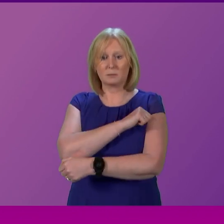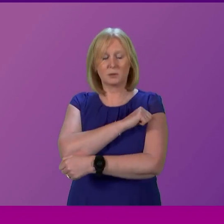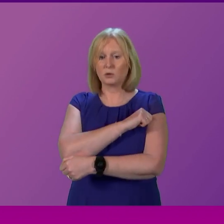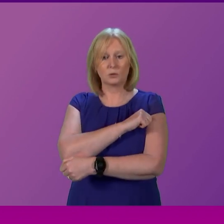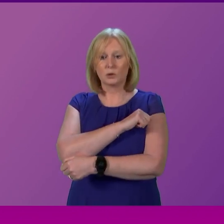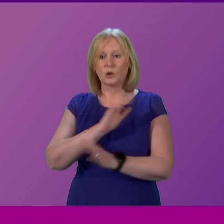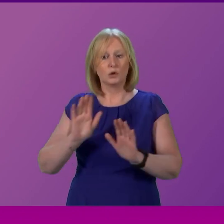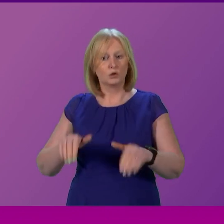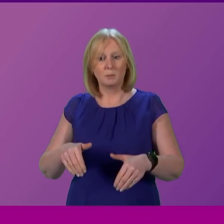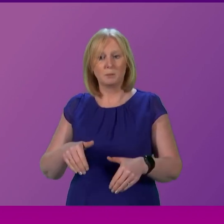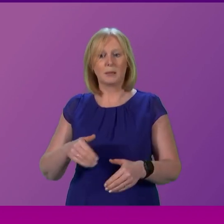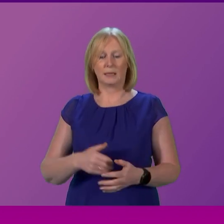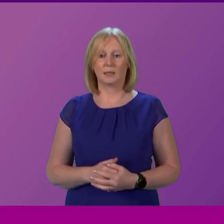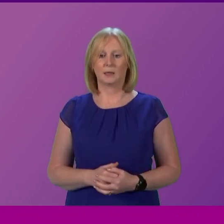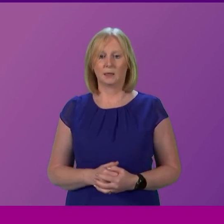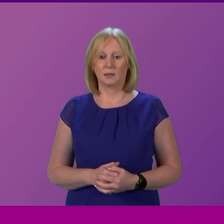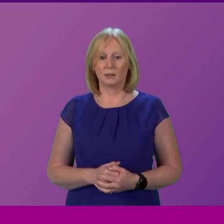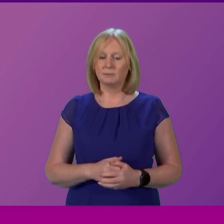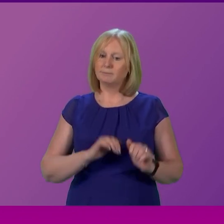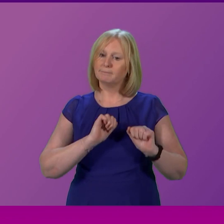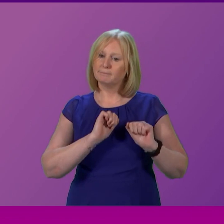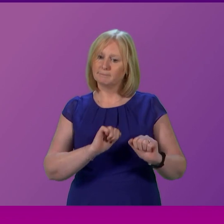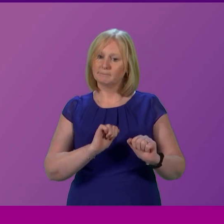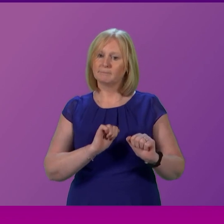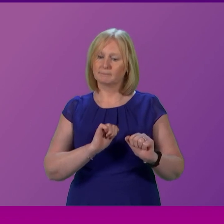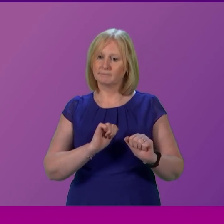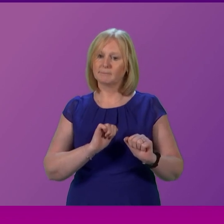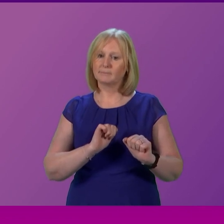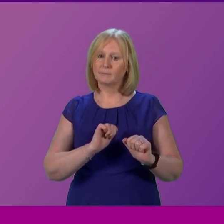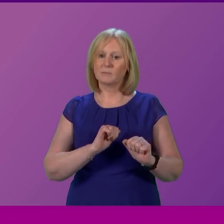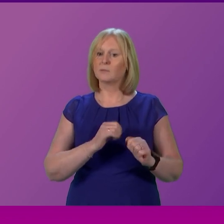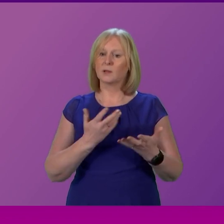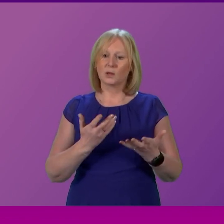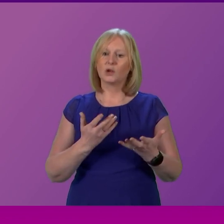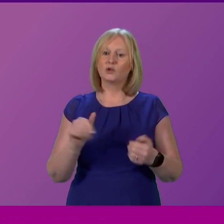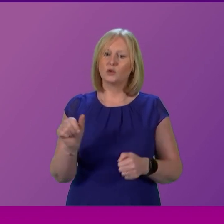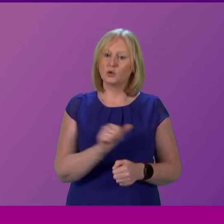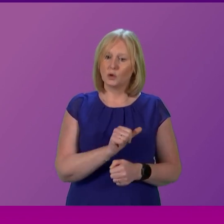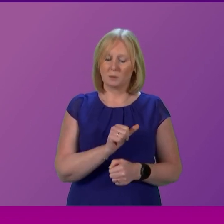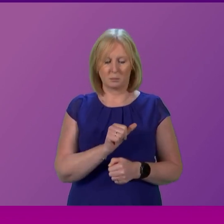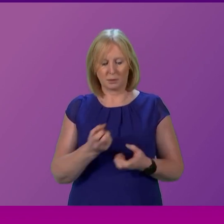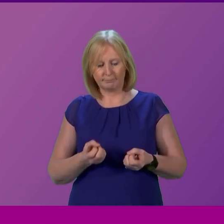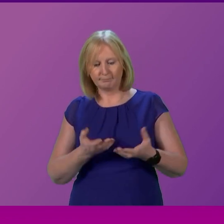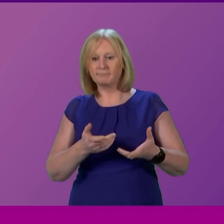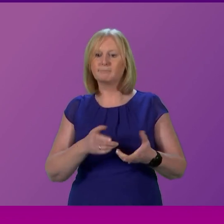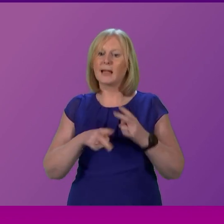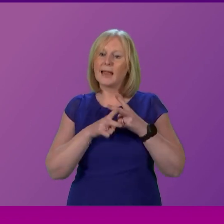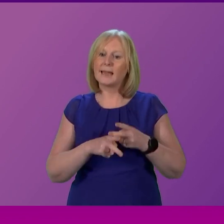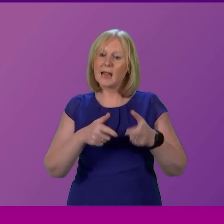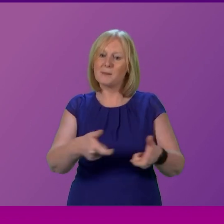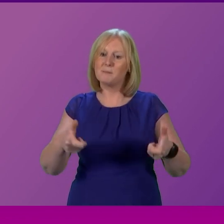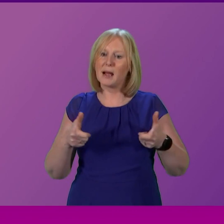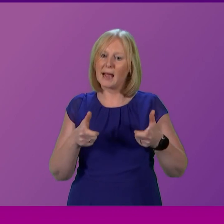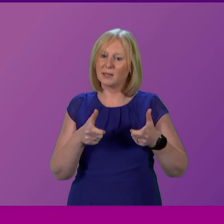clinical reasons and whose interests are not best served by being there because care packages that would allow them to be discharged home